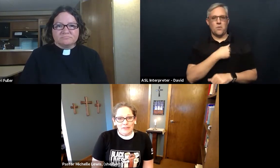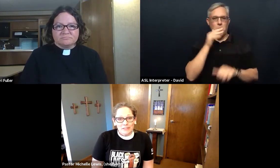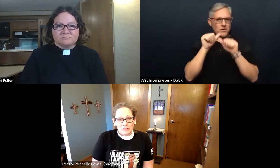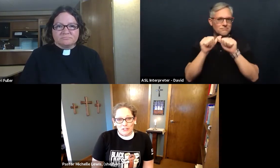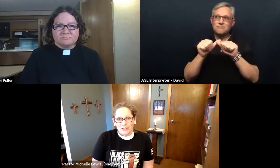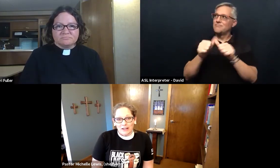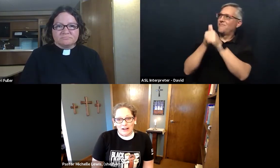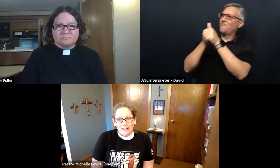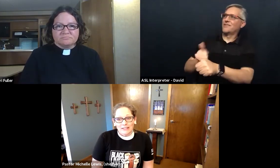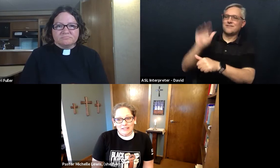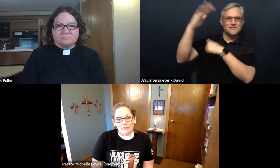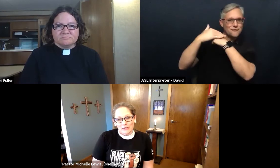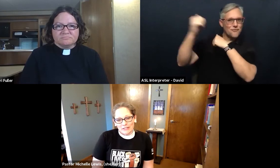this mission that God has given us